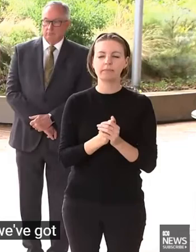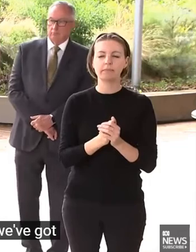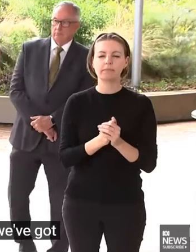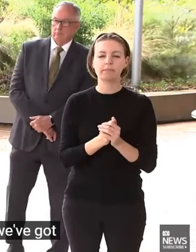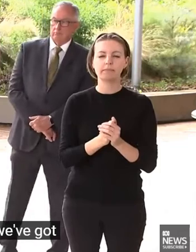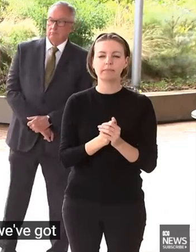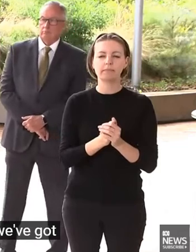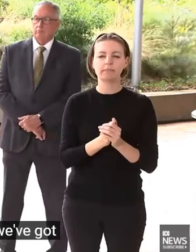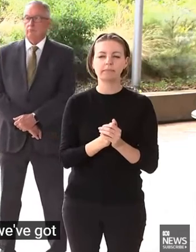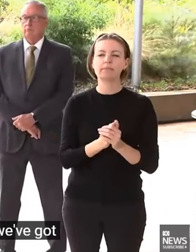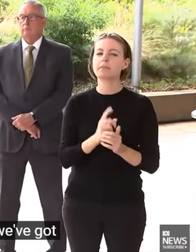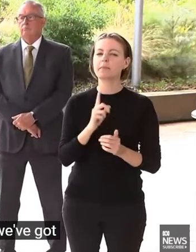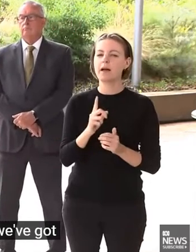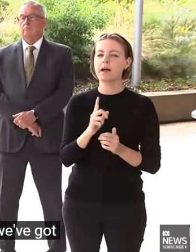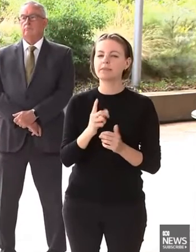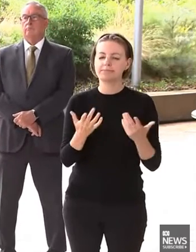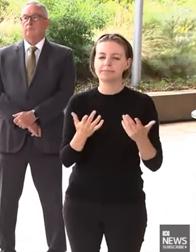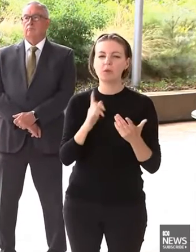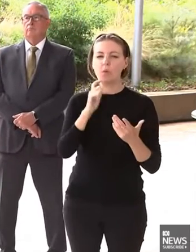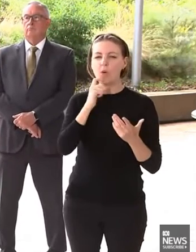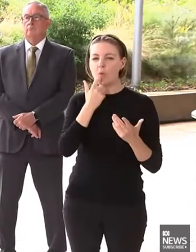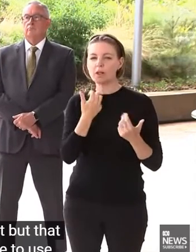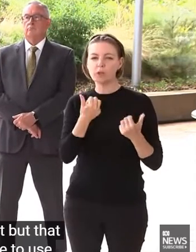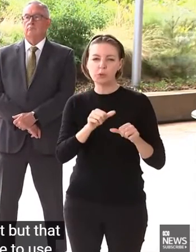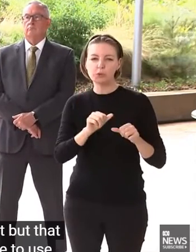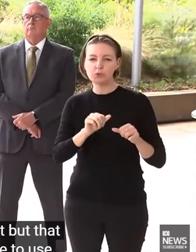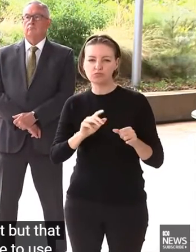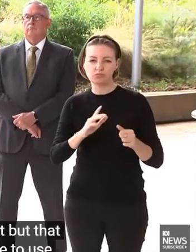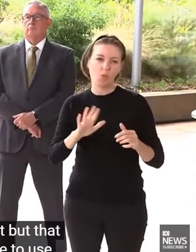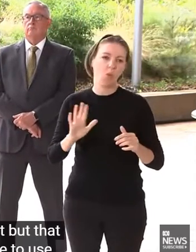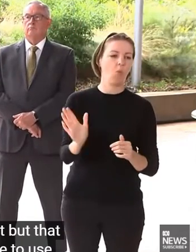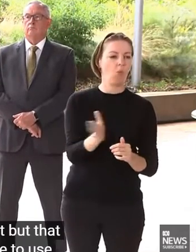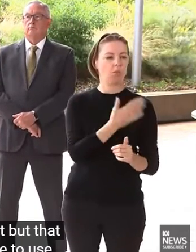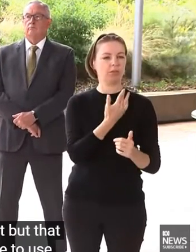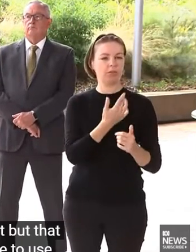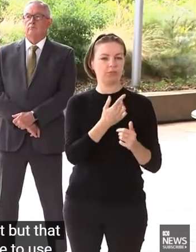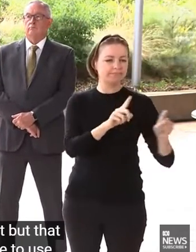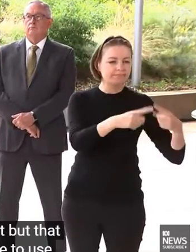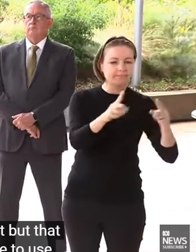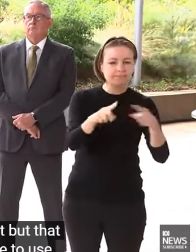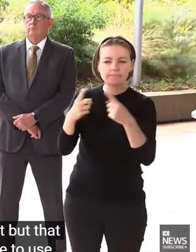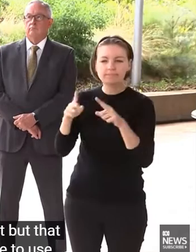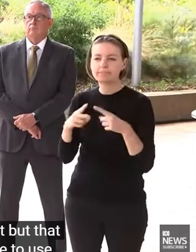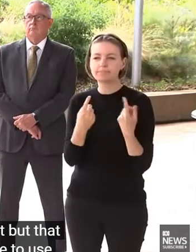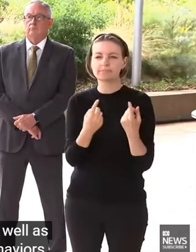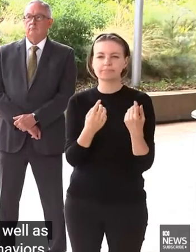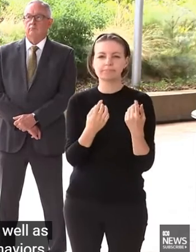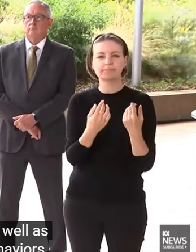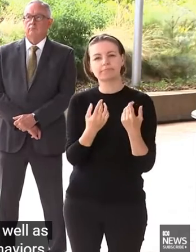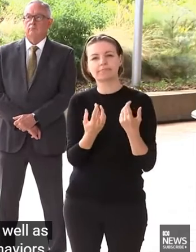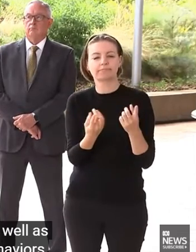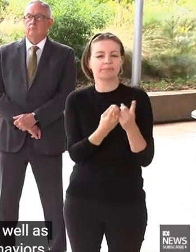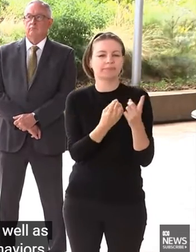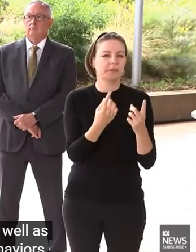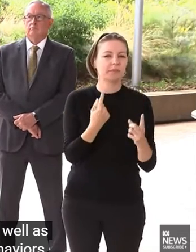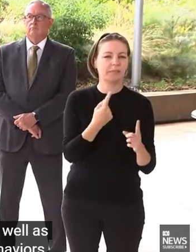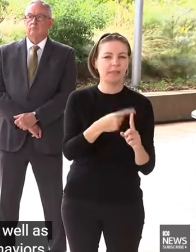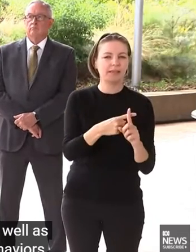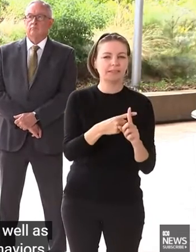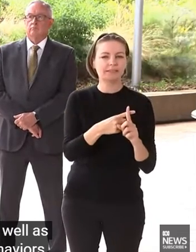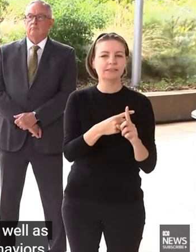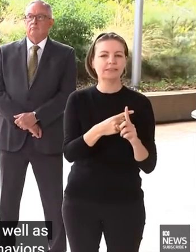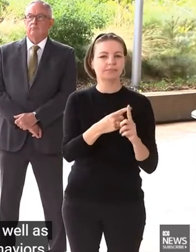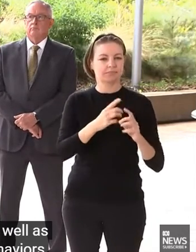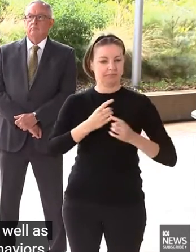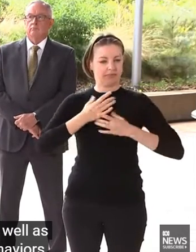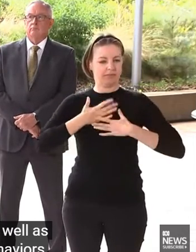But that will be... We will be able to use all of those tools, as well as those individual behaviours. And we will also have a